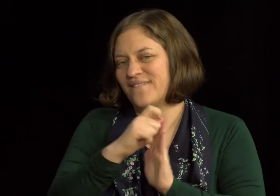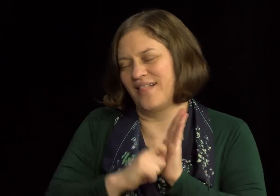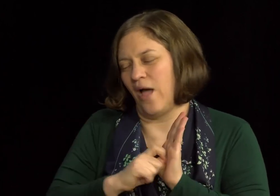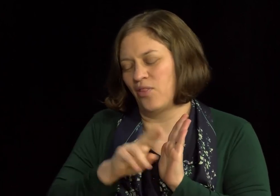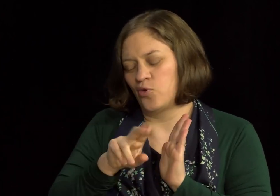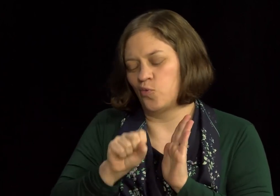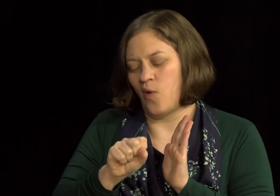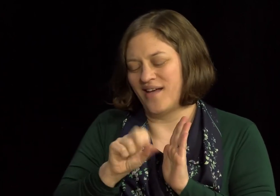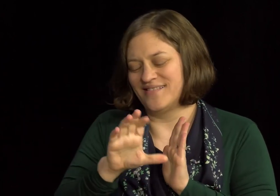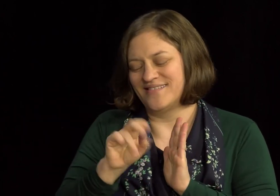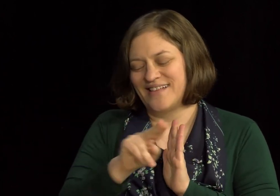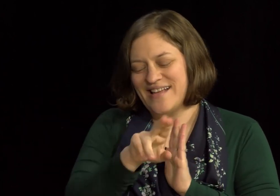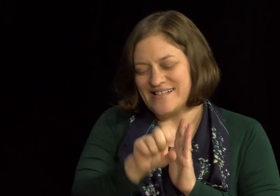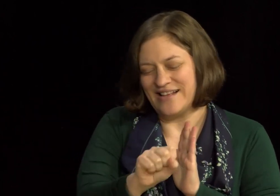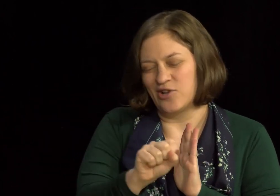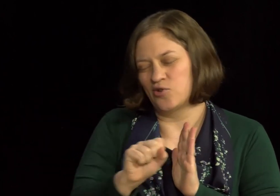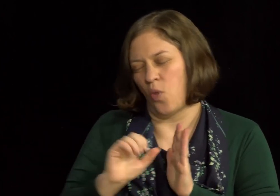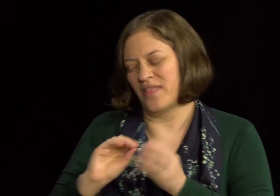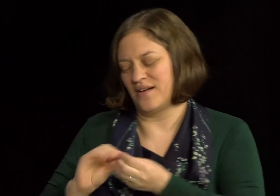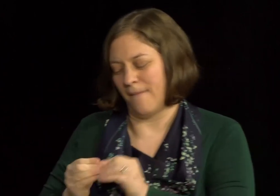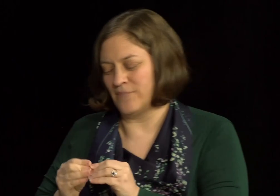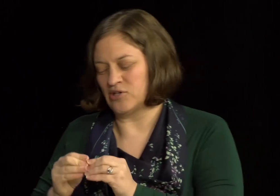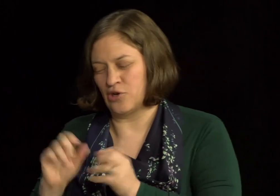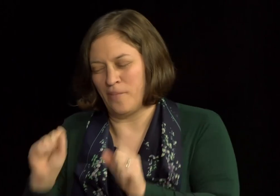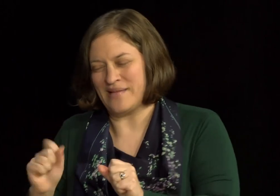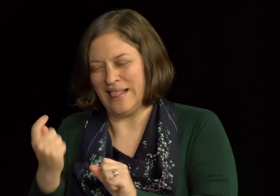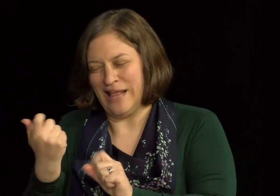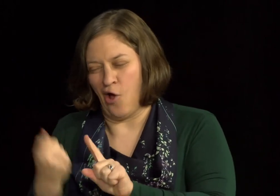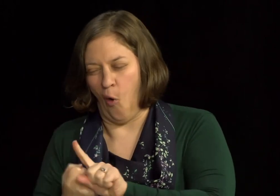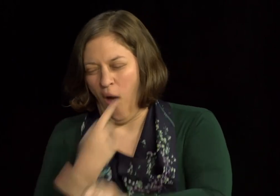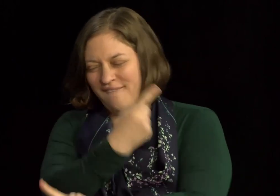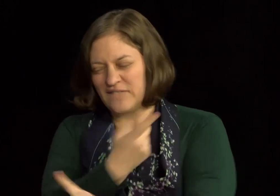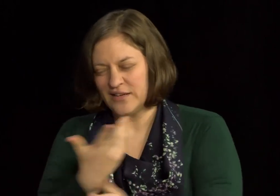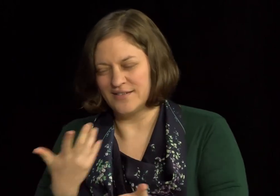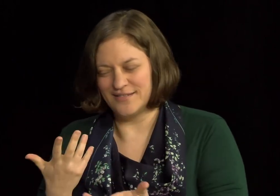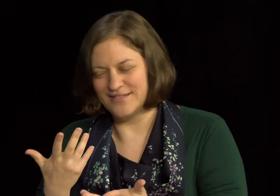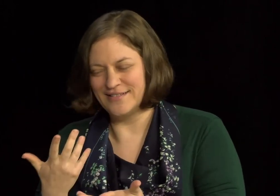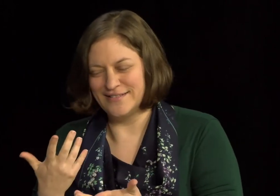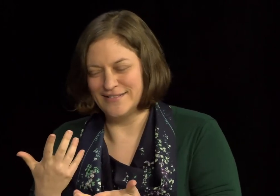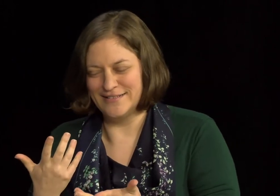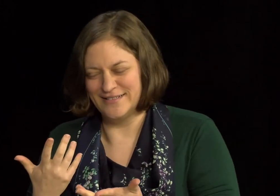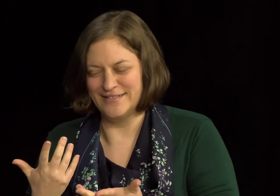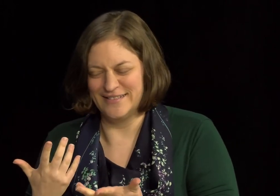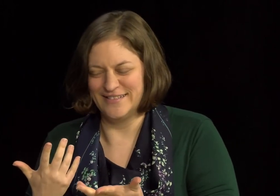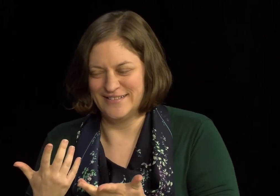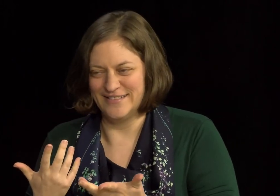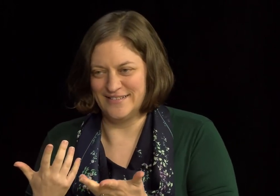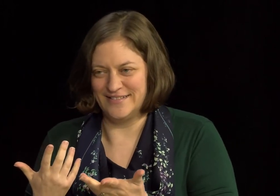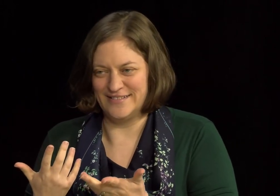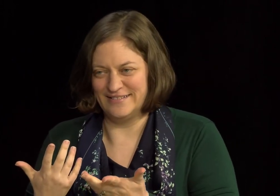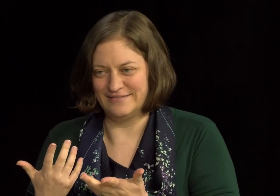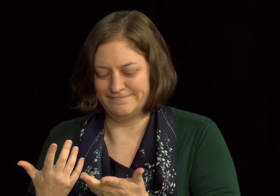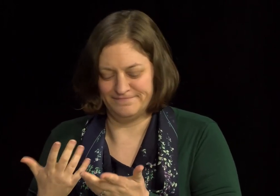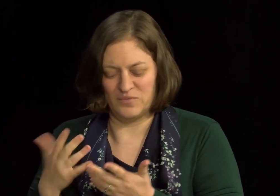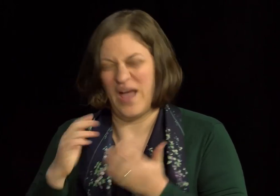People don't always, um, reply to the question on the census, so it's a little bit difficult to get an accurate count. Um,